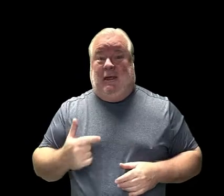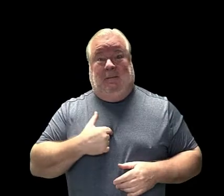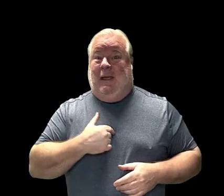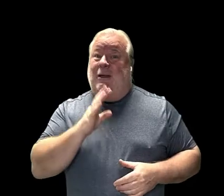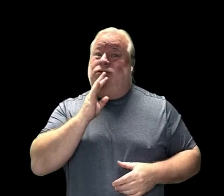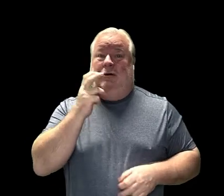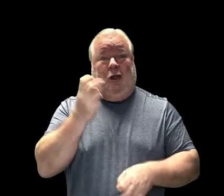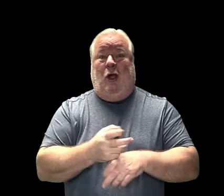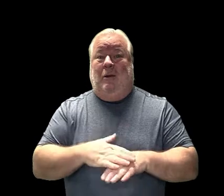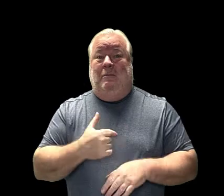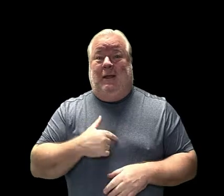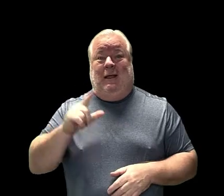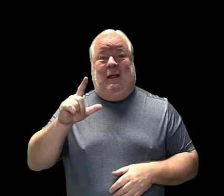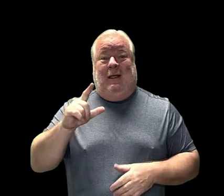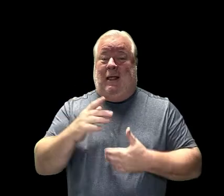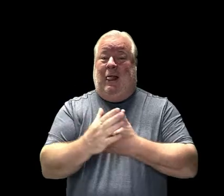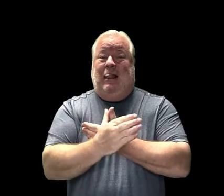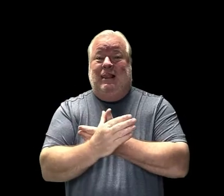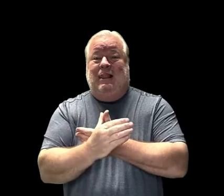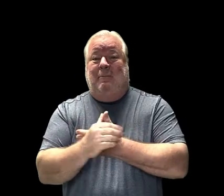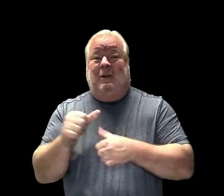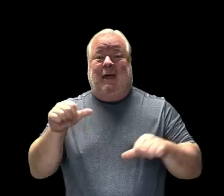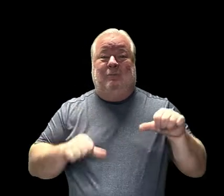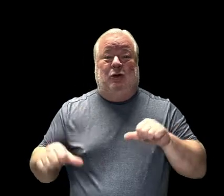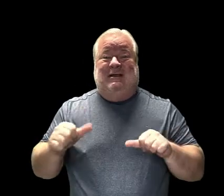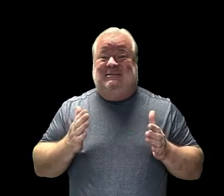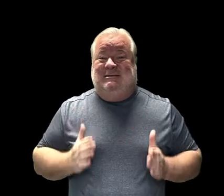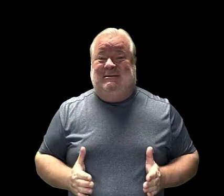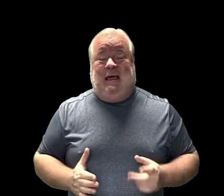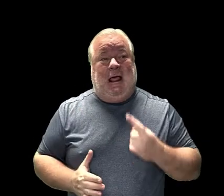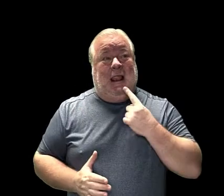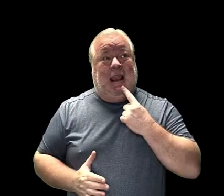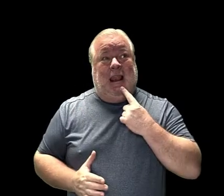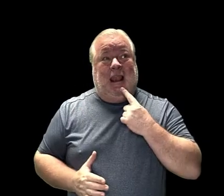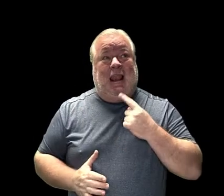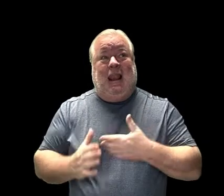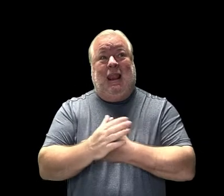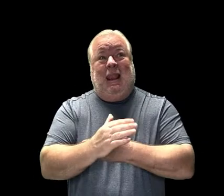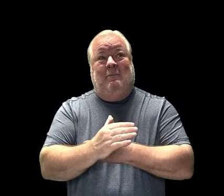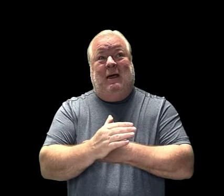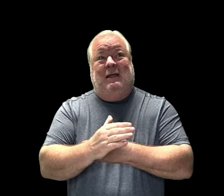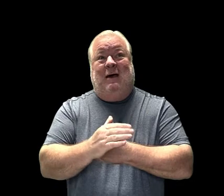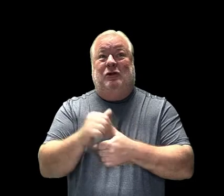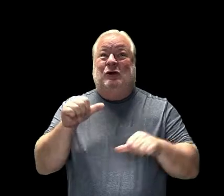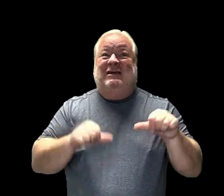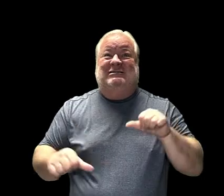is still taking me some time to get it right. Lepidopterist. Lepidopterist.